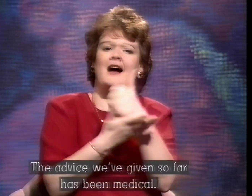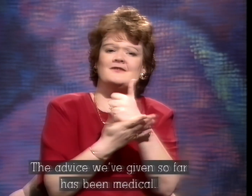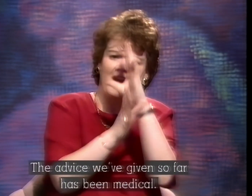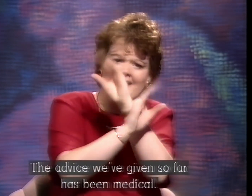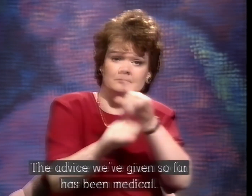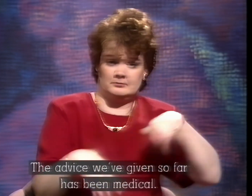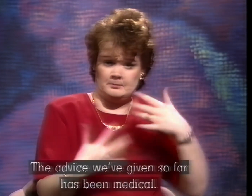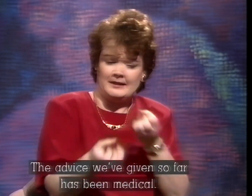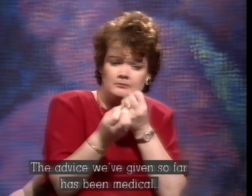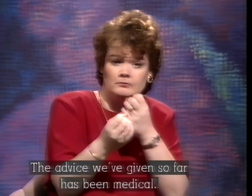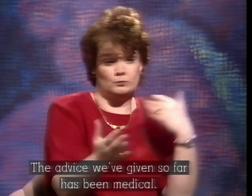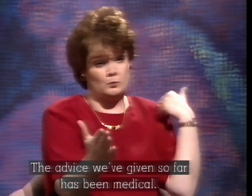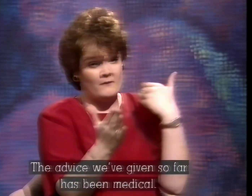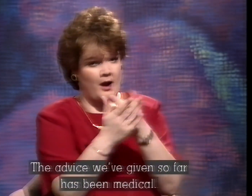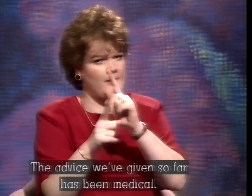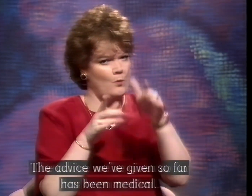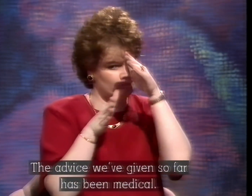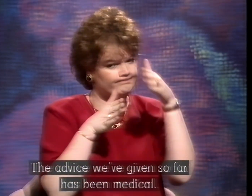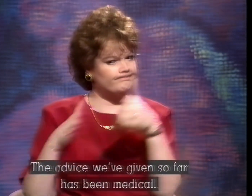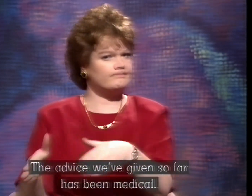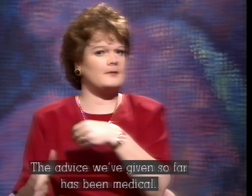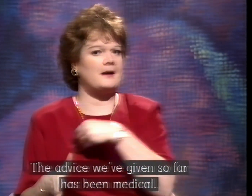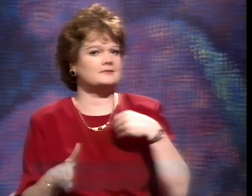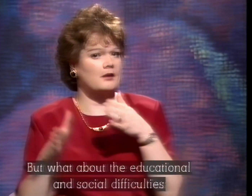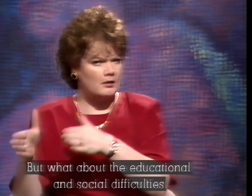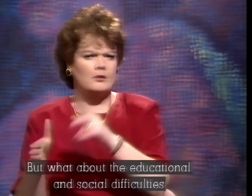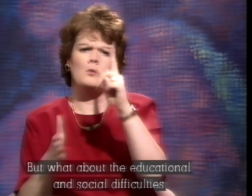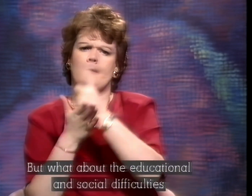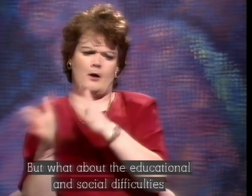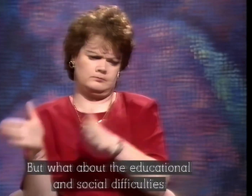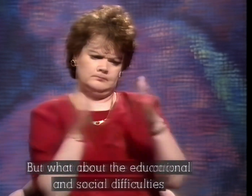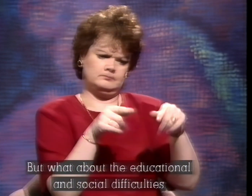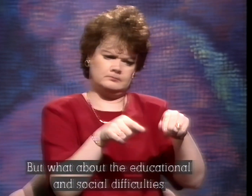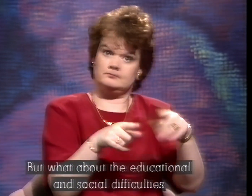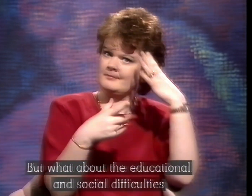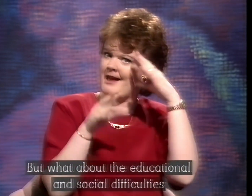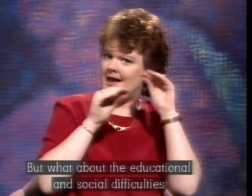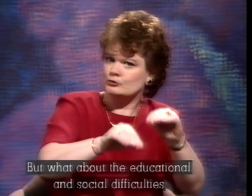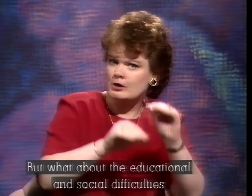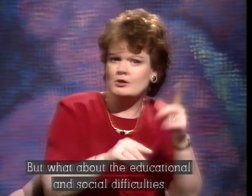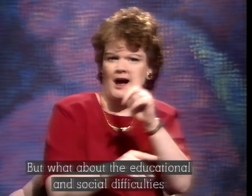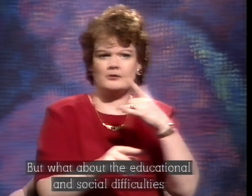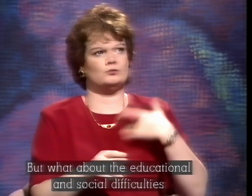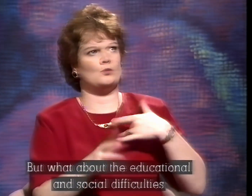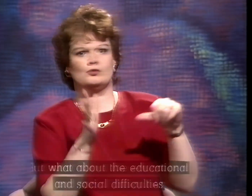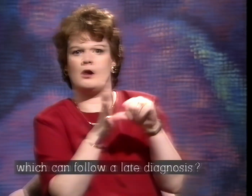Now, the advice we've given you so far has been medical. But what about the educational and social difficulties,